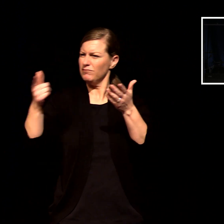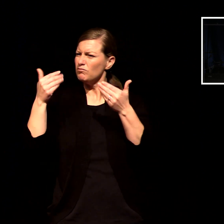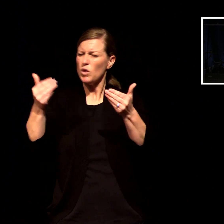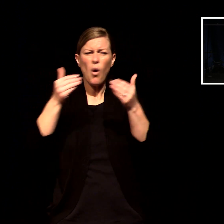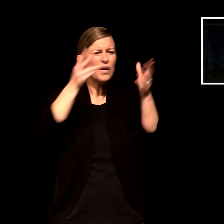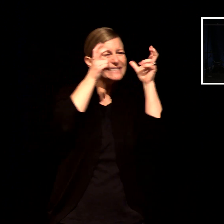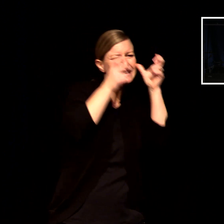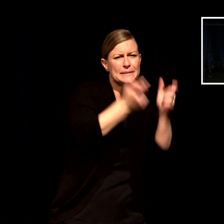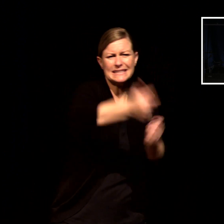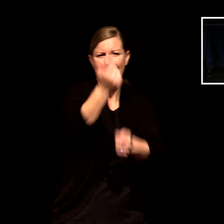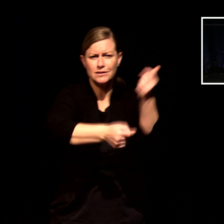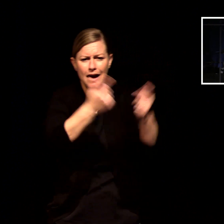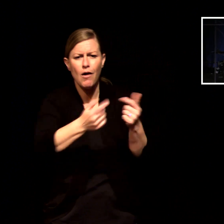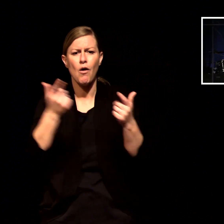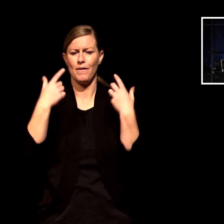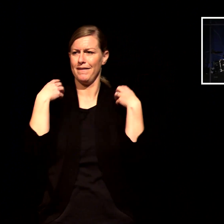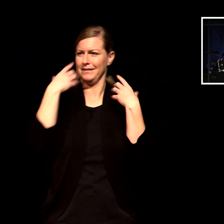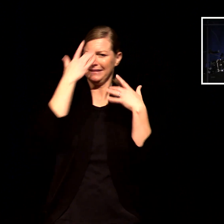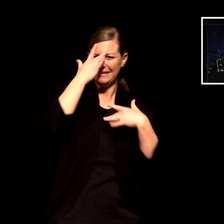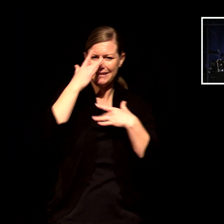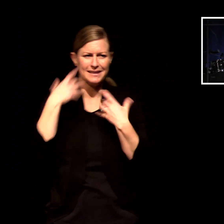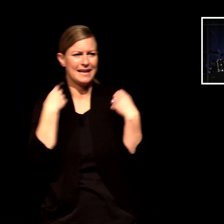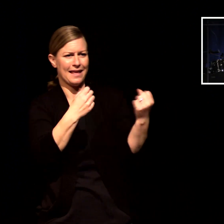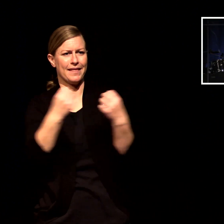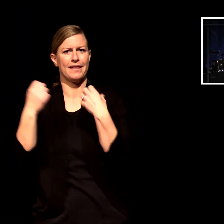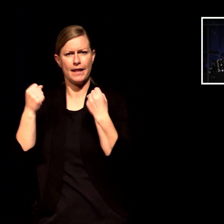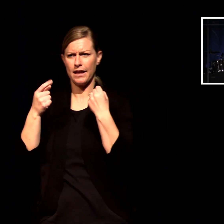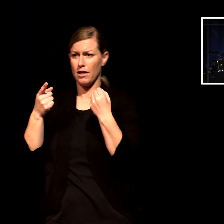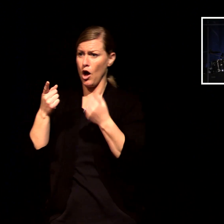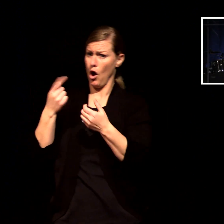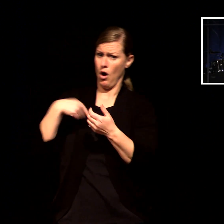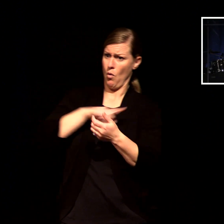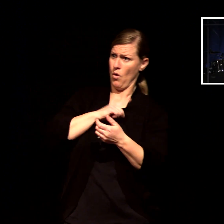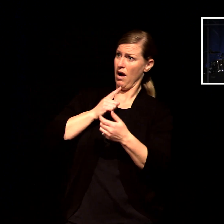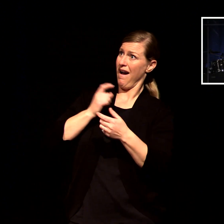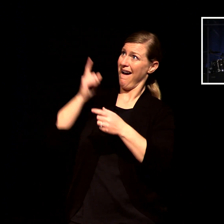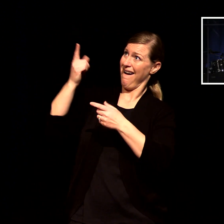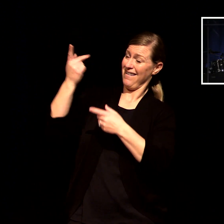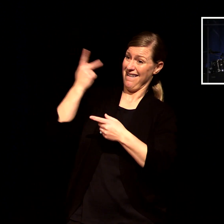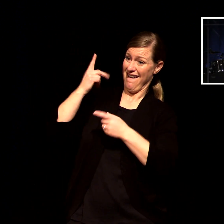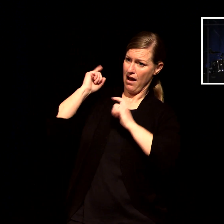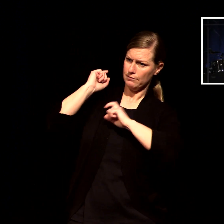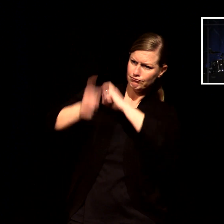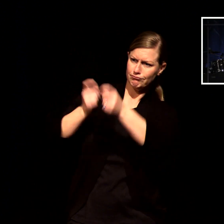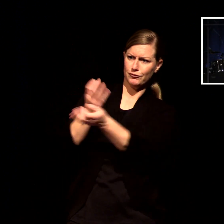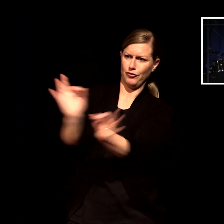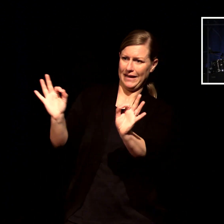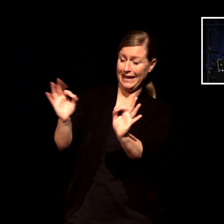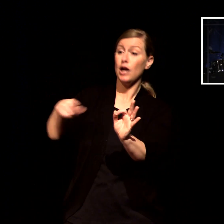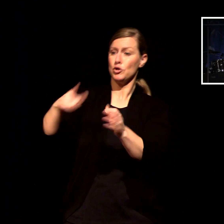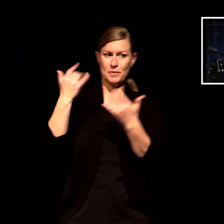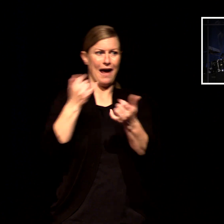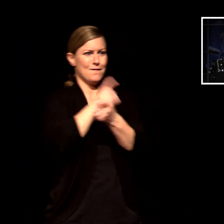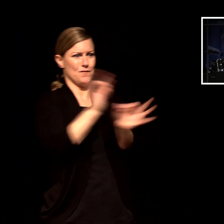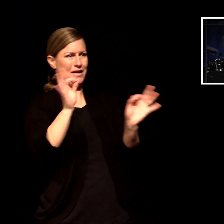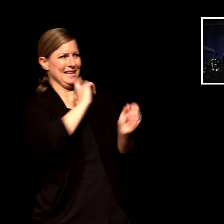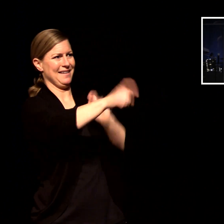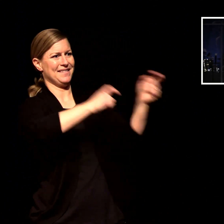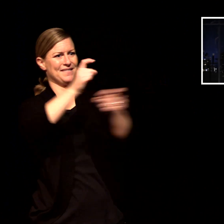as you have received you see the disciples were moving from recipients to representatives this is their moment where they